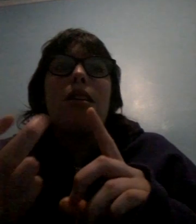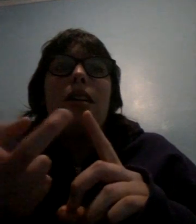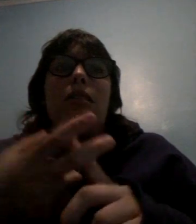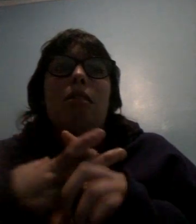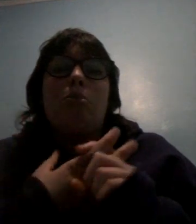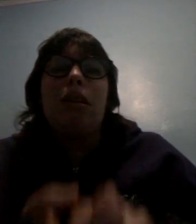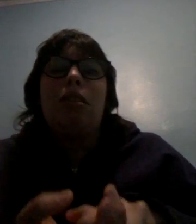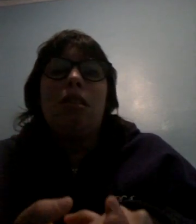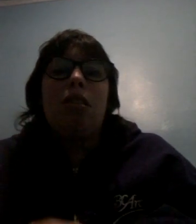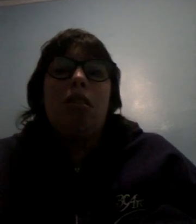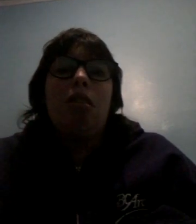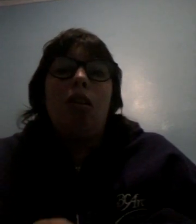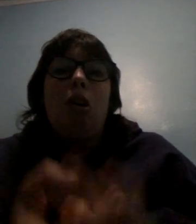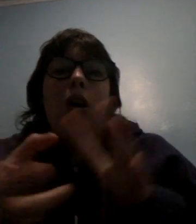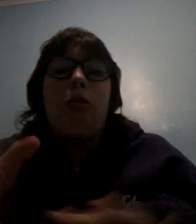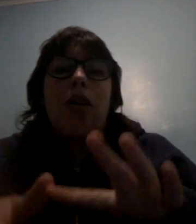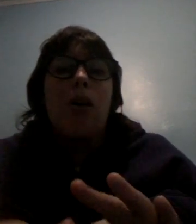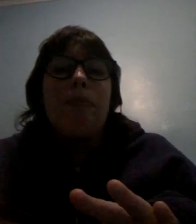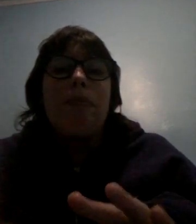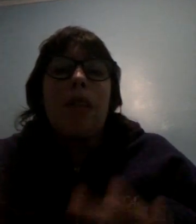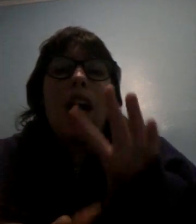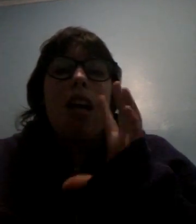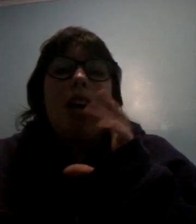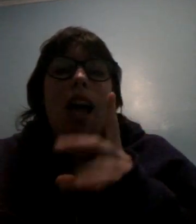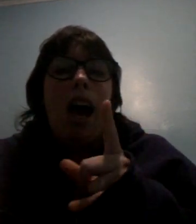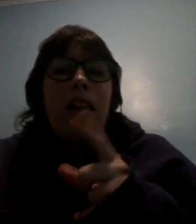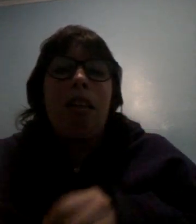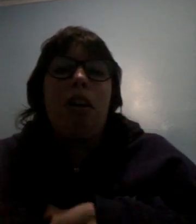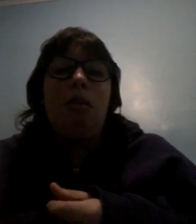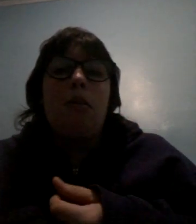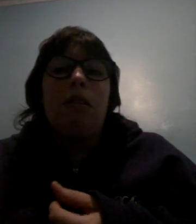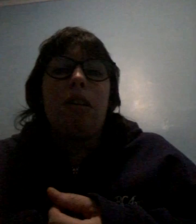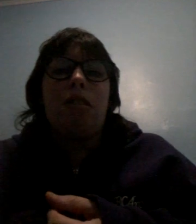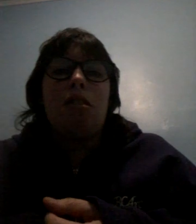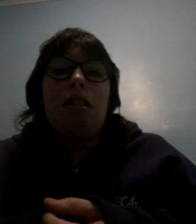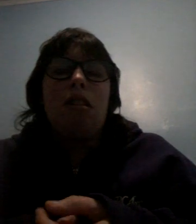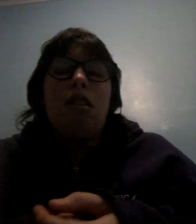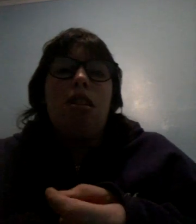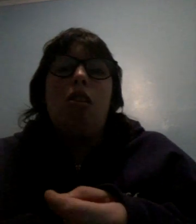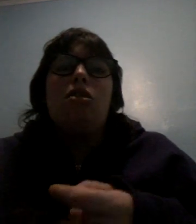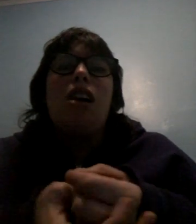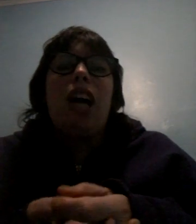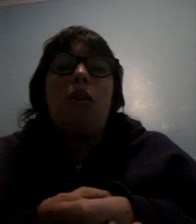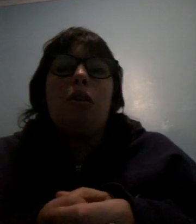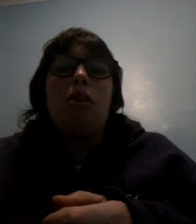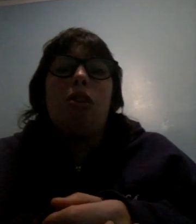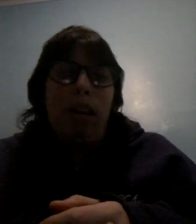and a spring only one ago and then the movie theaters usually I don't cry